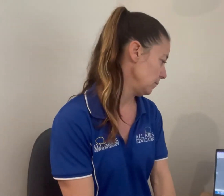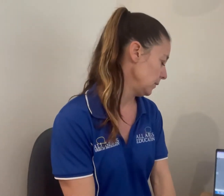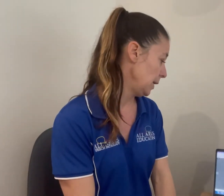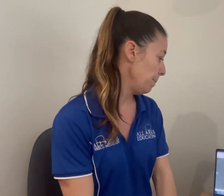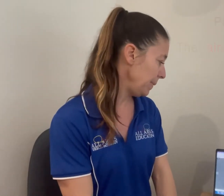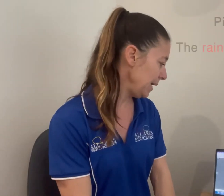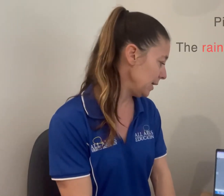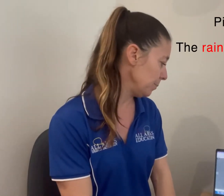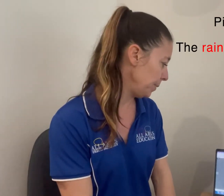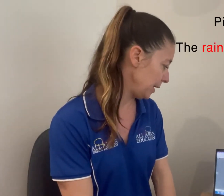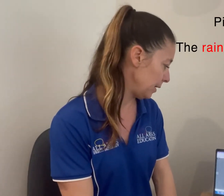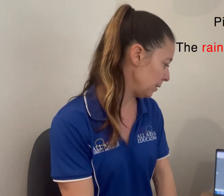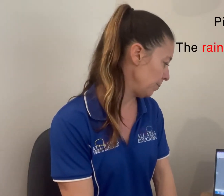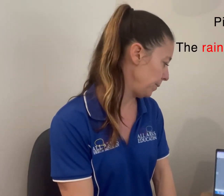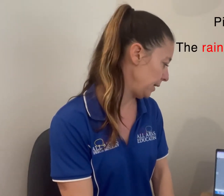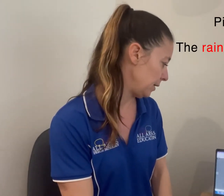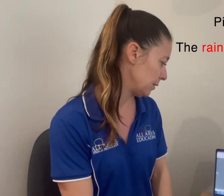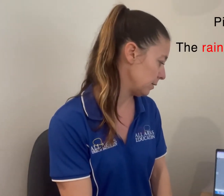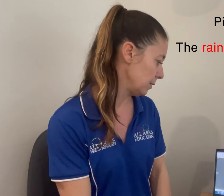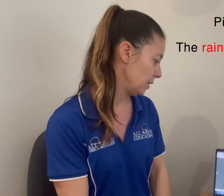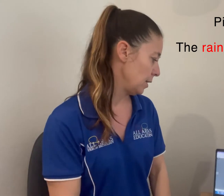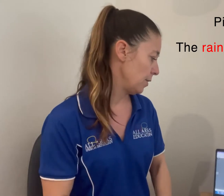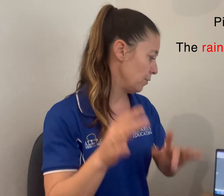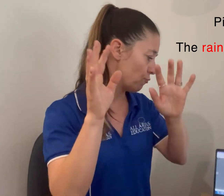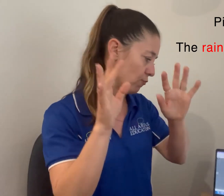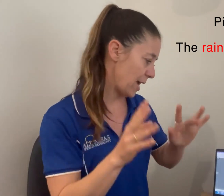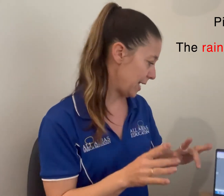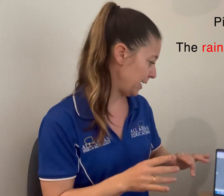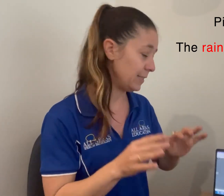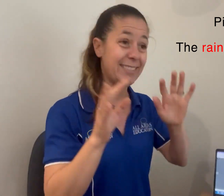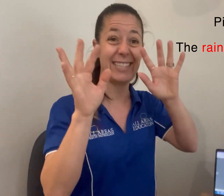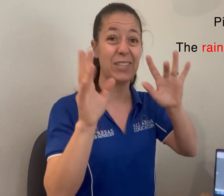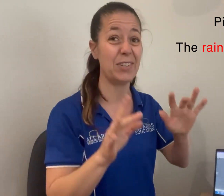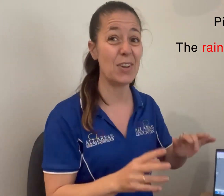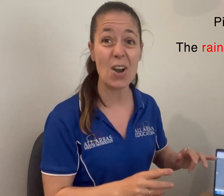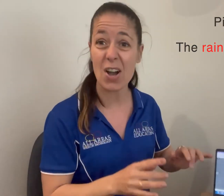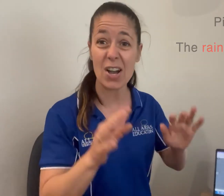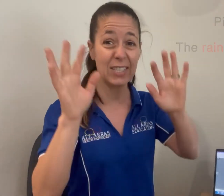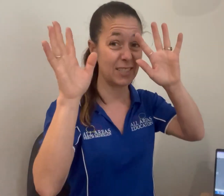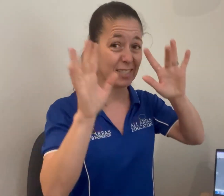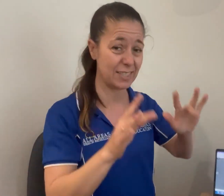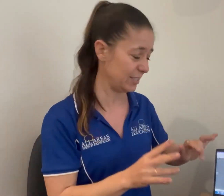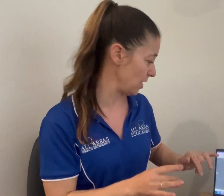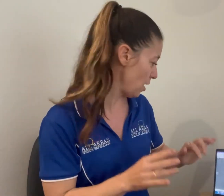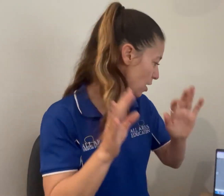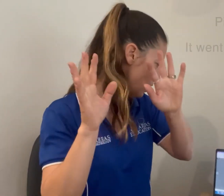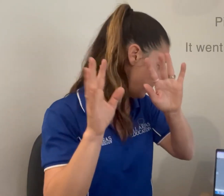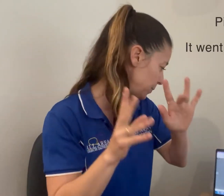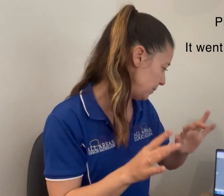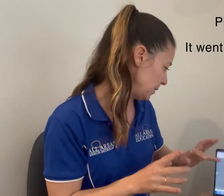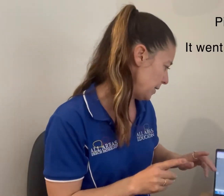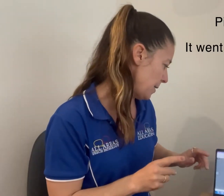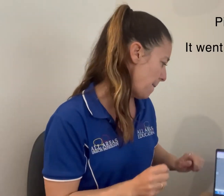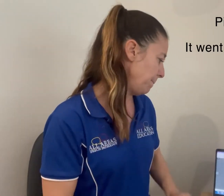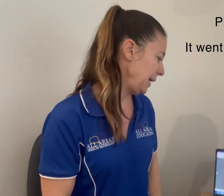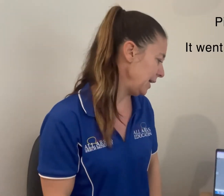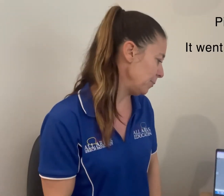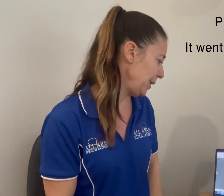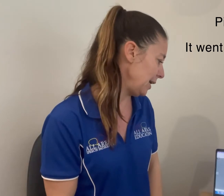Ping, ping, ping. The rain did not stop. Ping, ping,